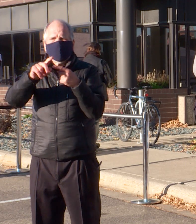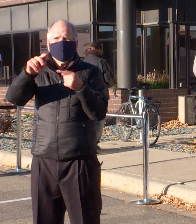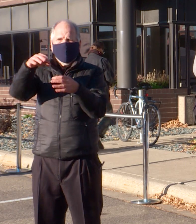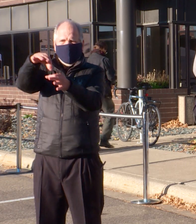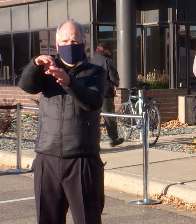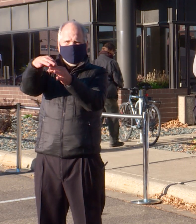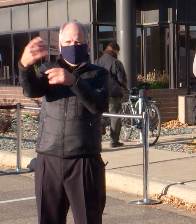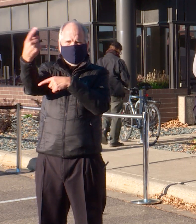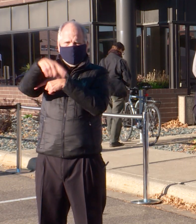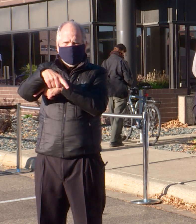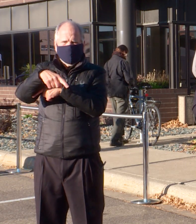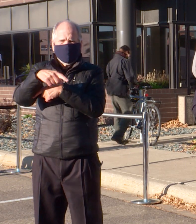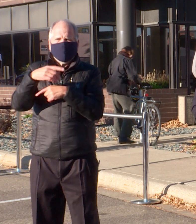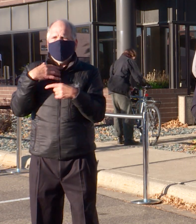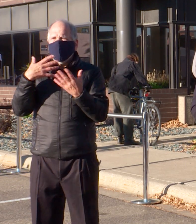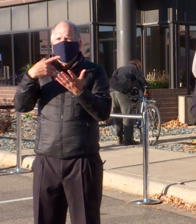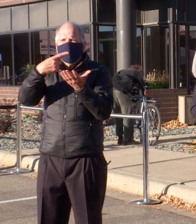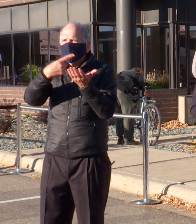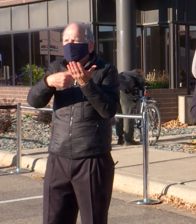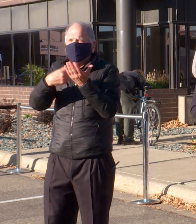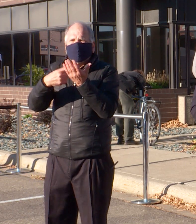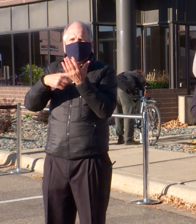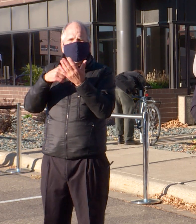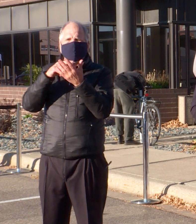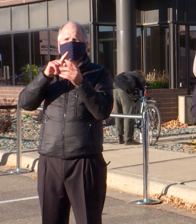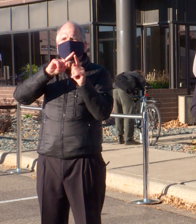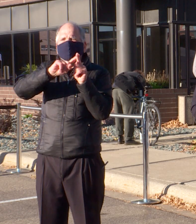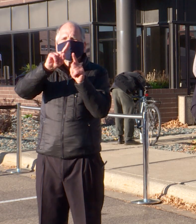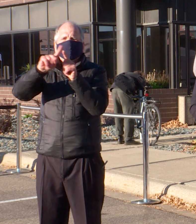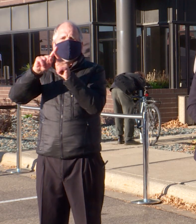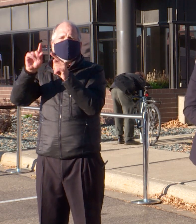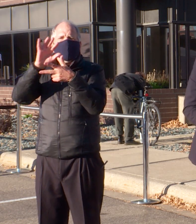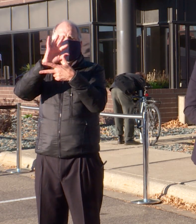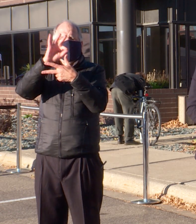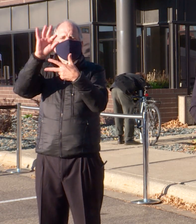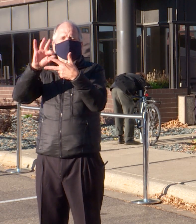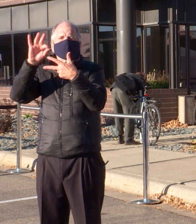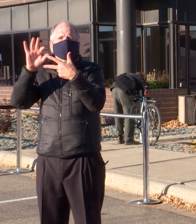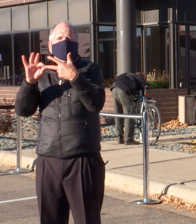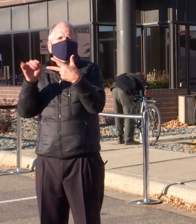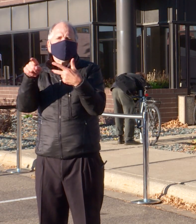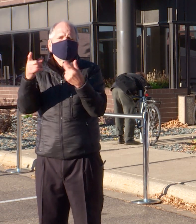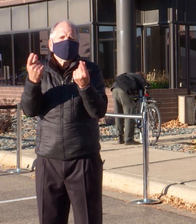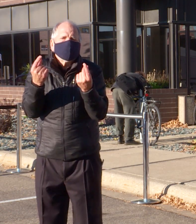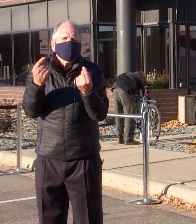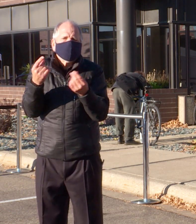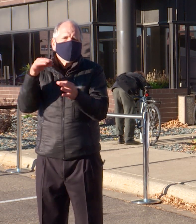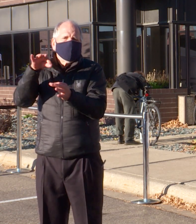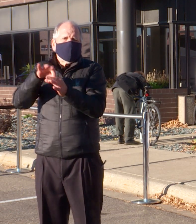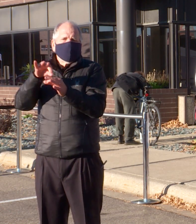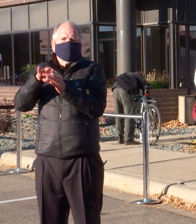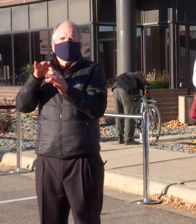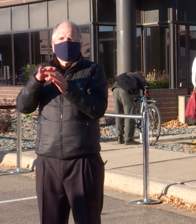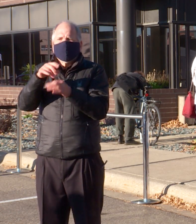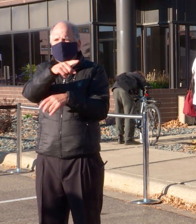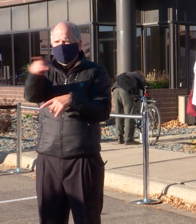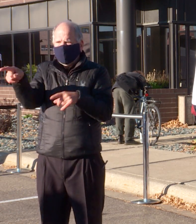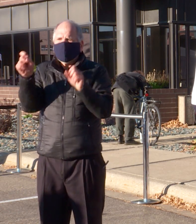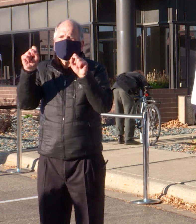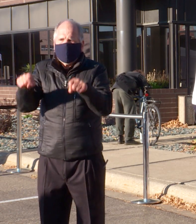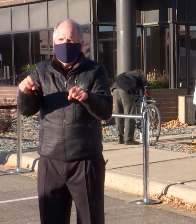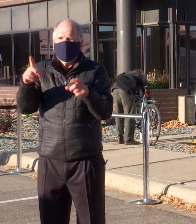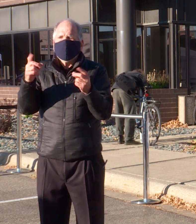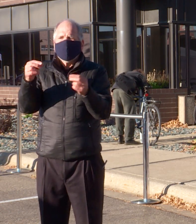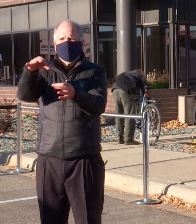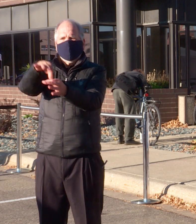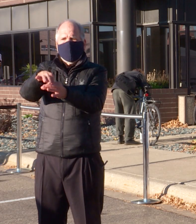options that voters have in order to participate in this election and to discuss resources that are available to them from our office. This